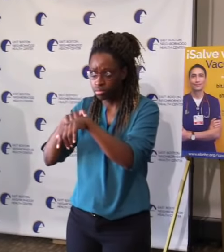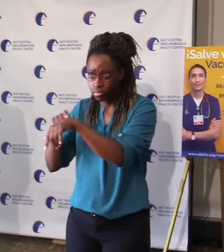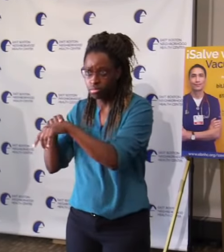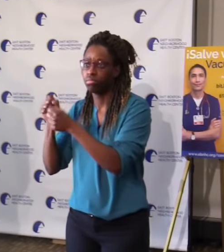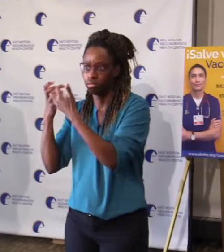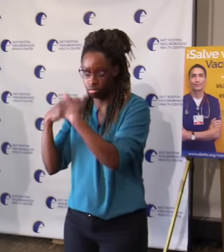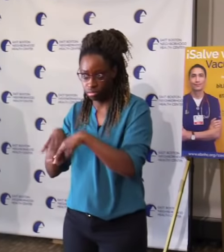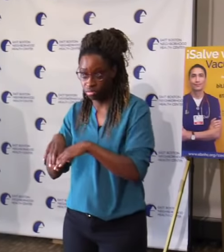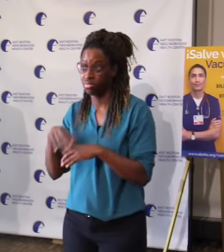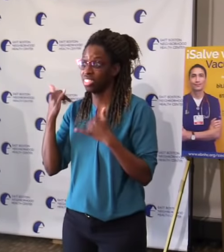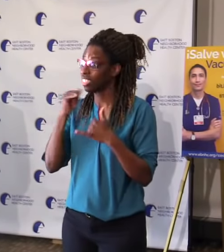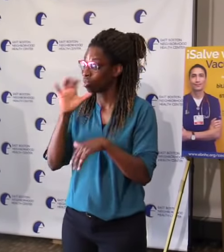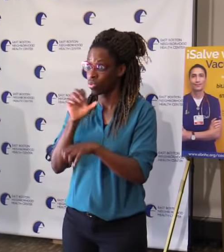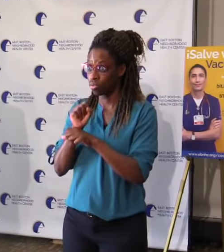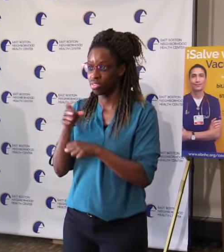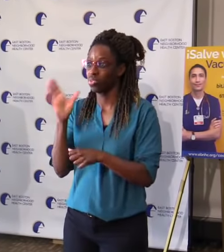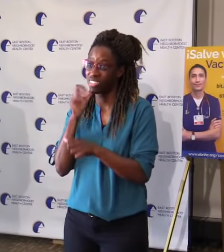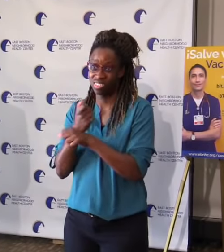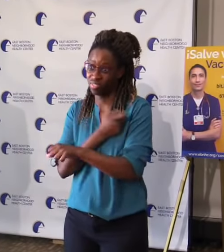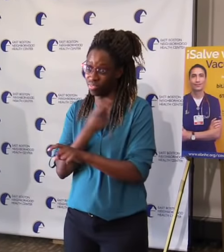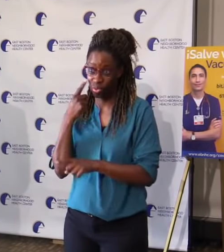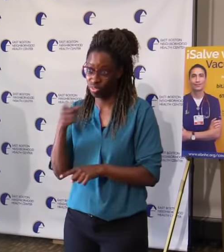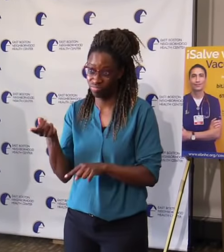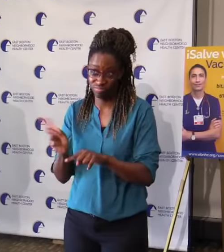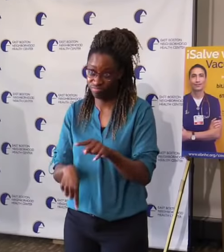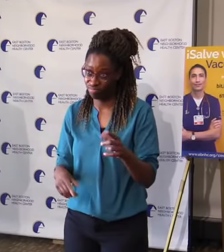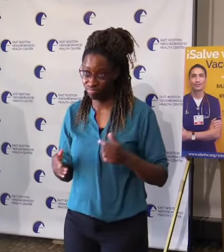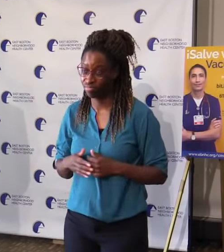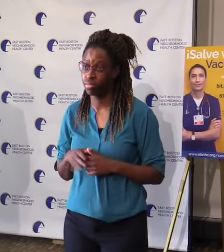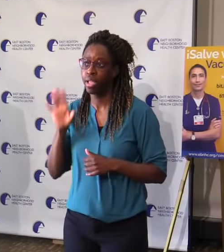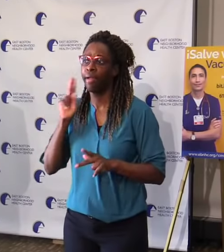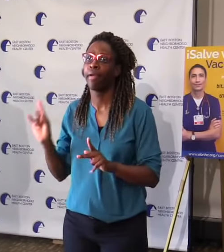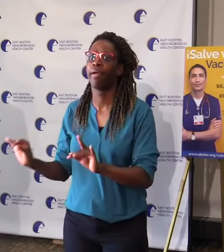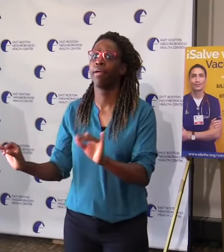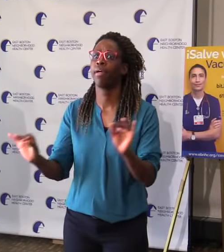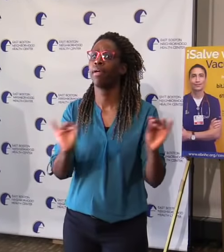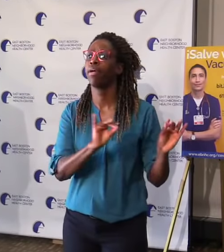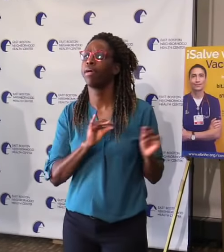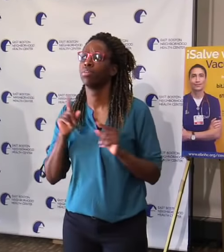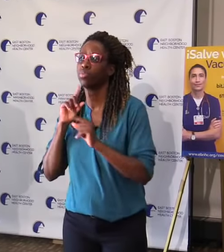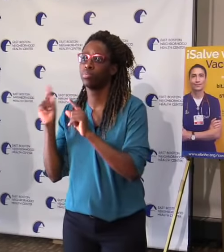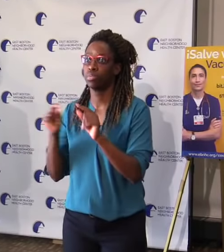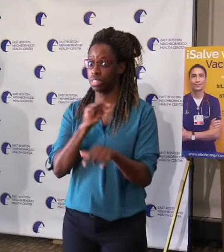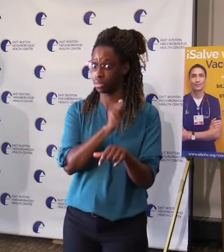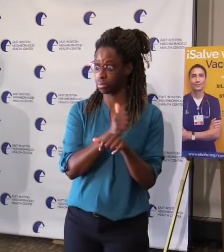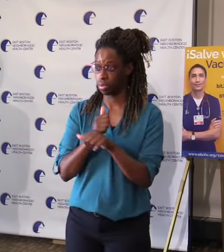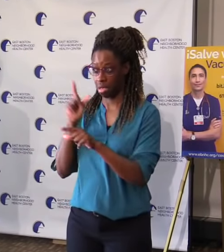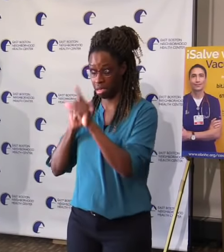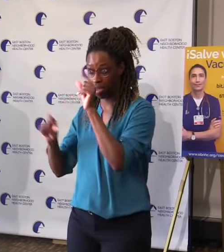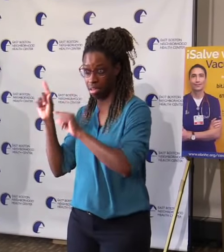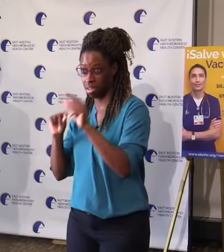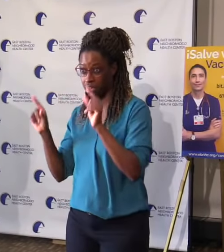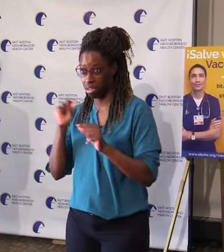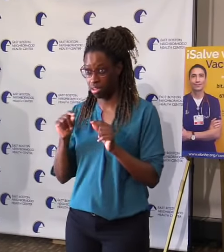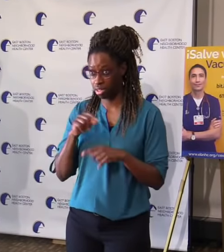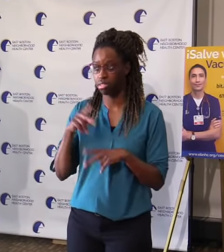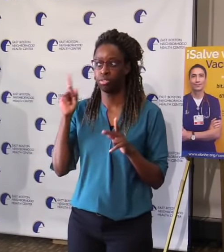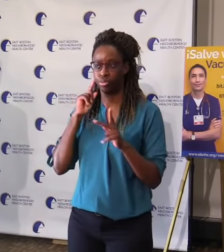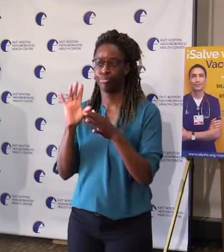there have been rumors at a number of these sites over the course, and not just on the